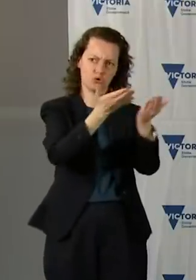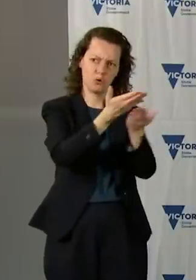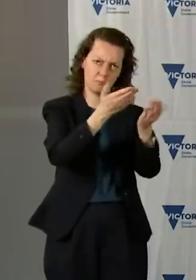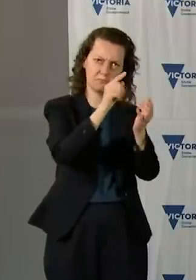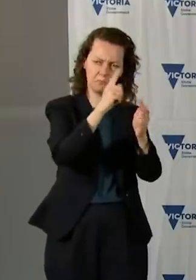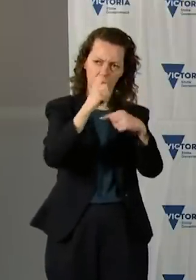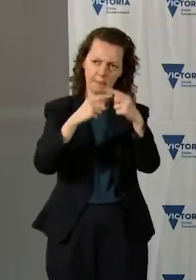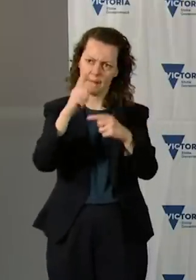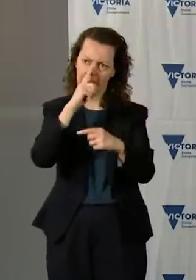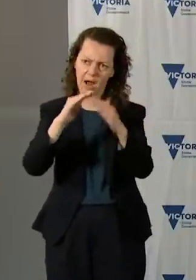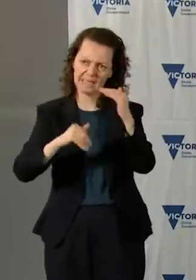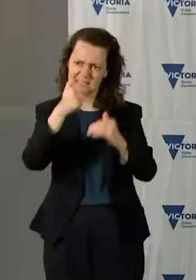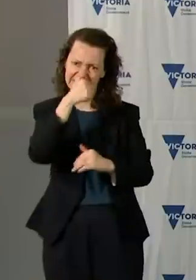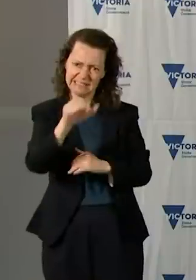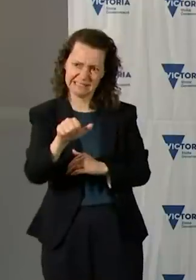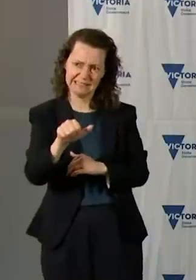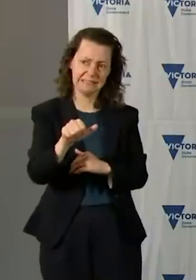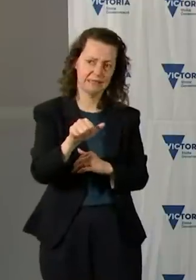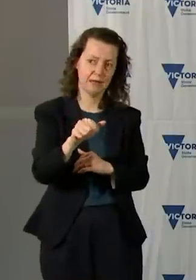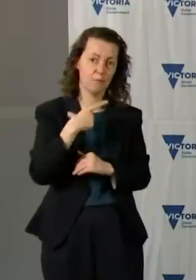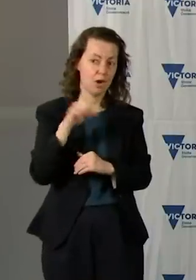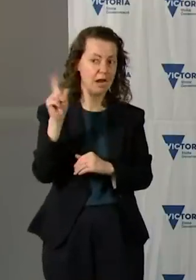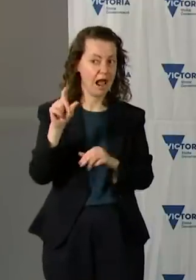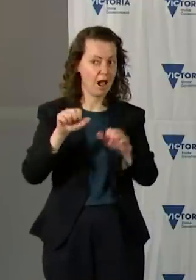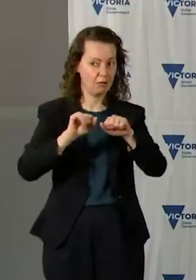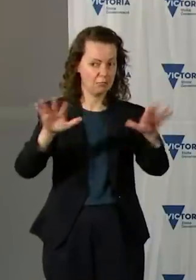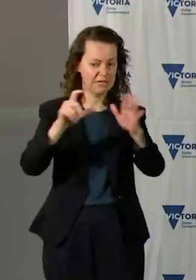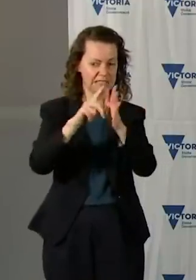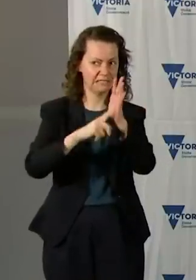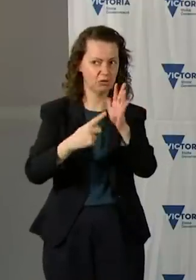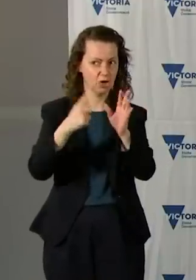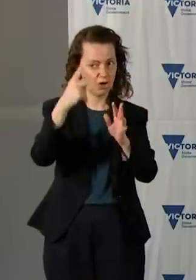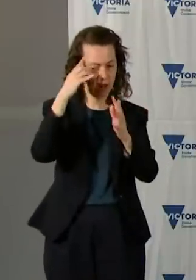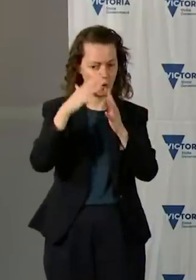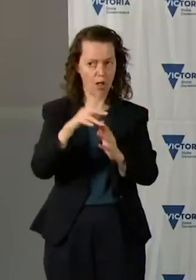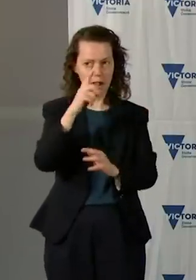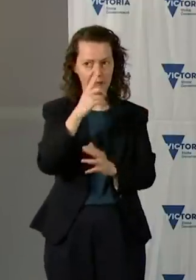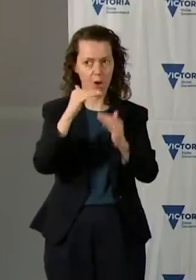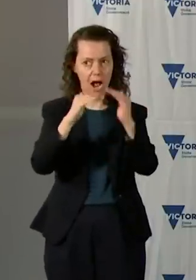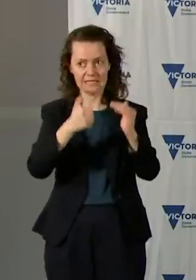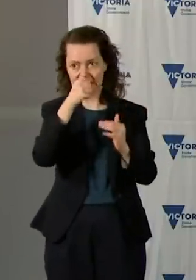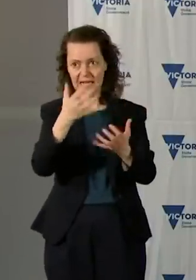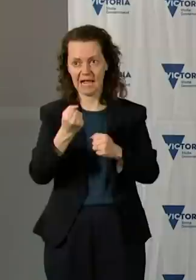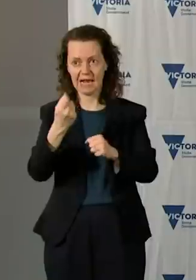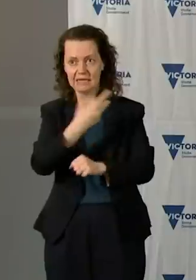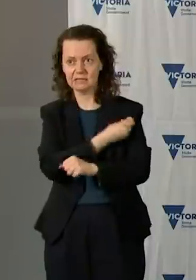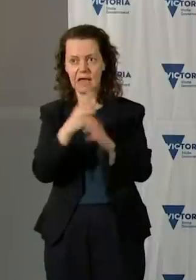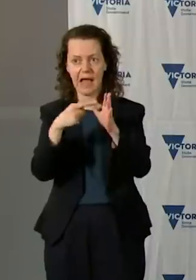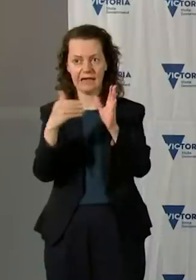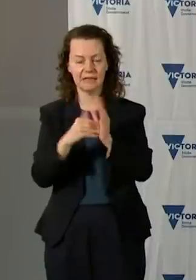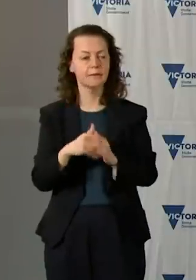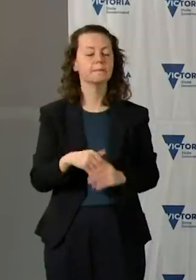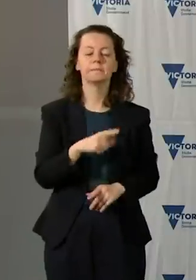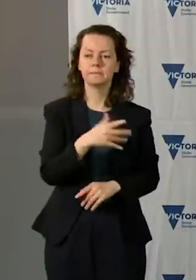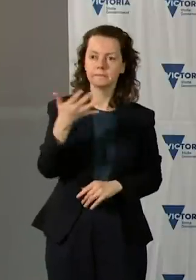60, given that there's a bigger risk of COVID now with these outbreaks. Do you think that's appropriate? I saw the Prime Minister's